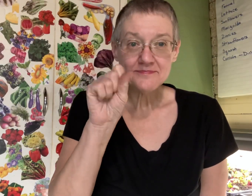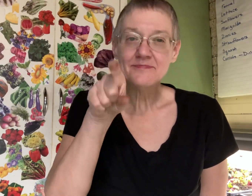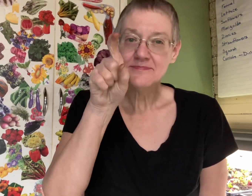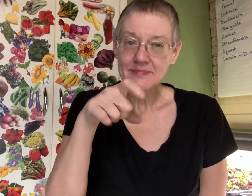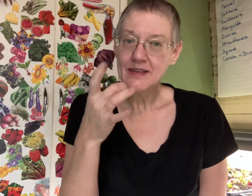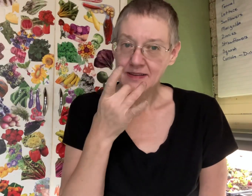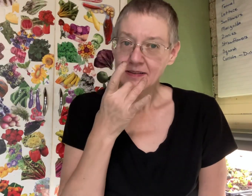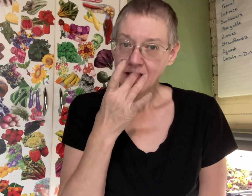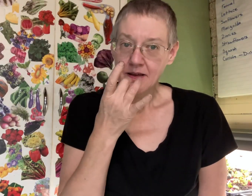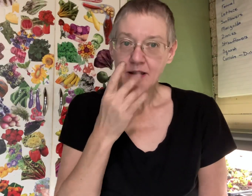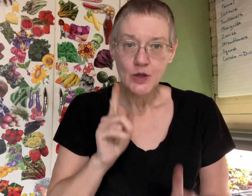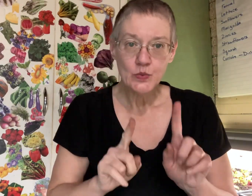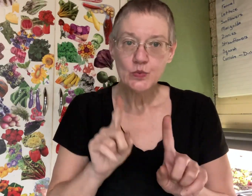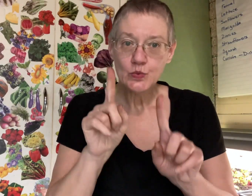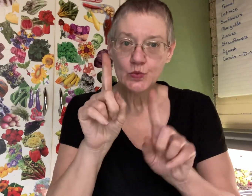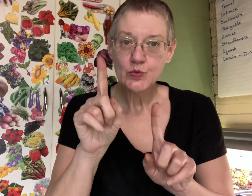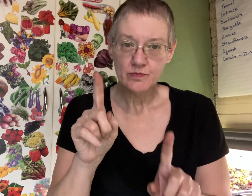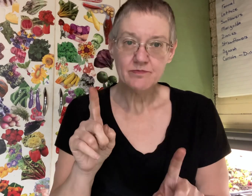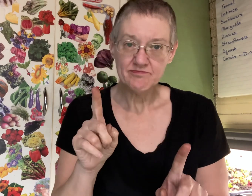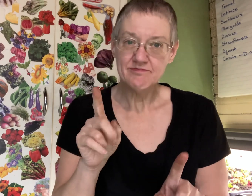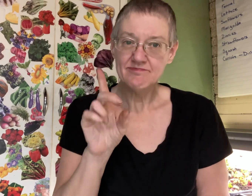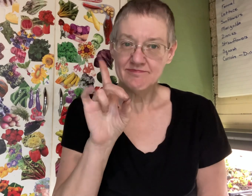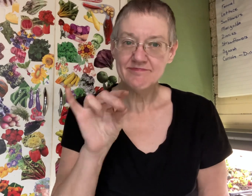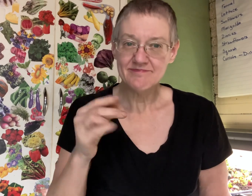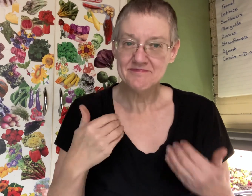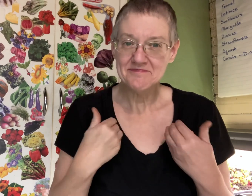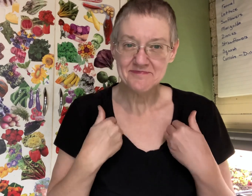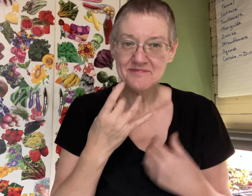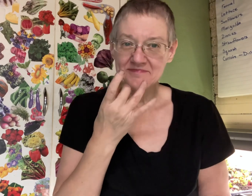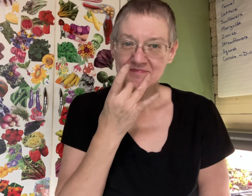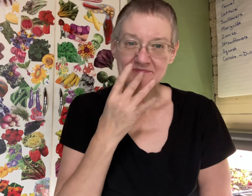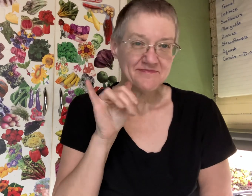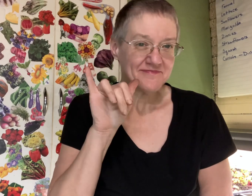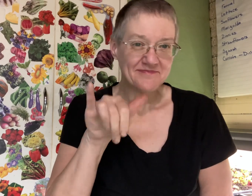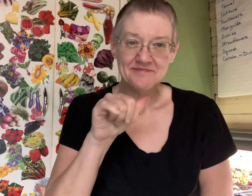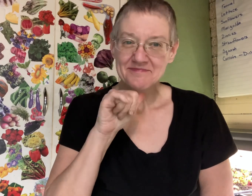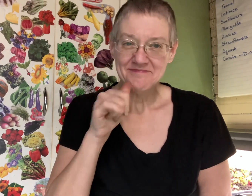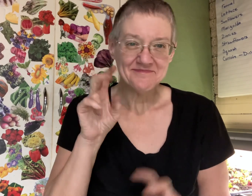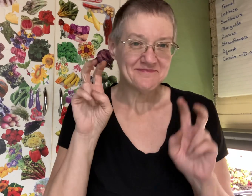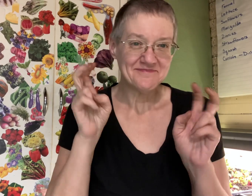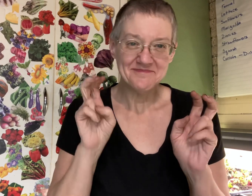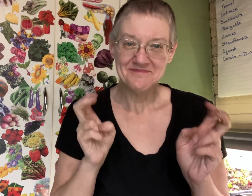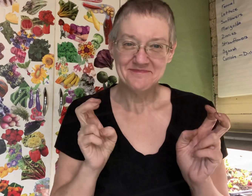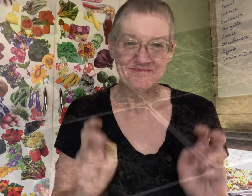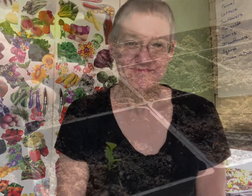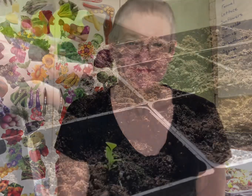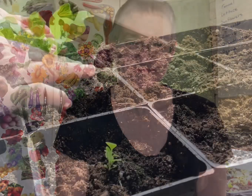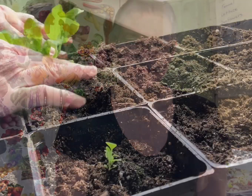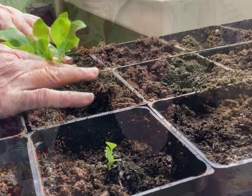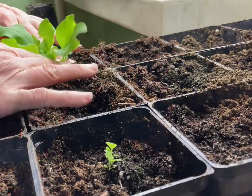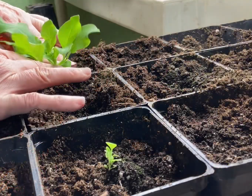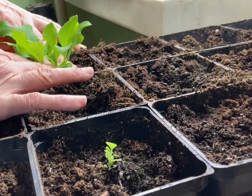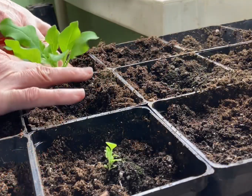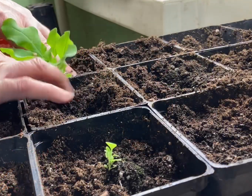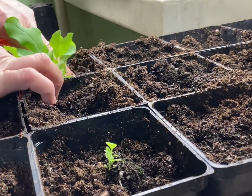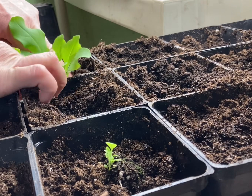now the seeds do need light to germinate and they were under a light so that wasn't the issue